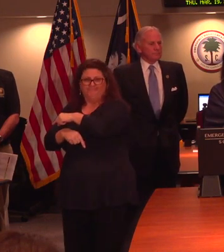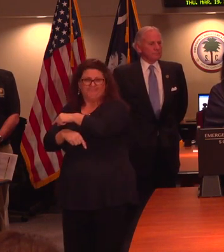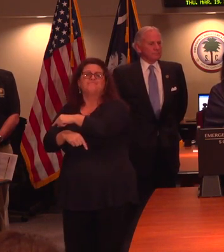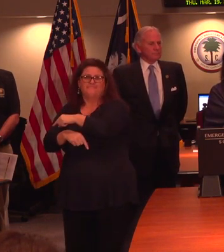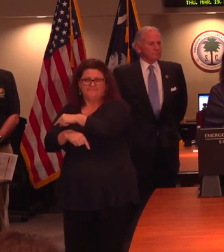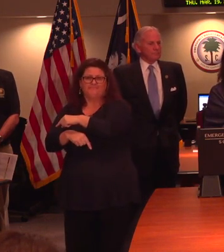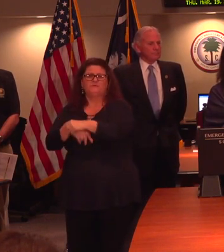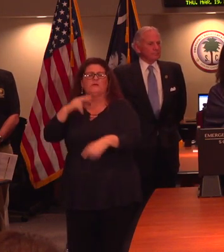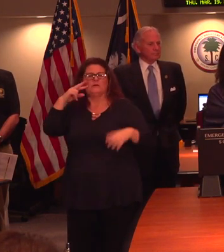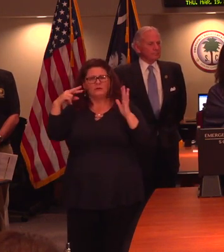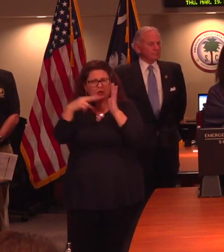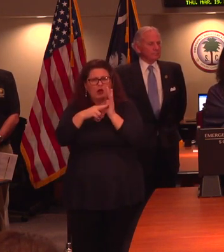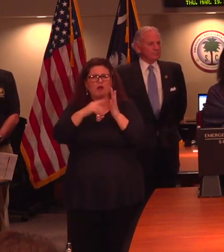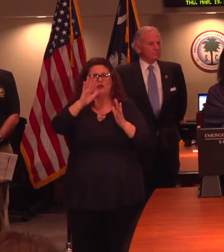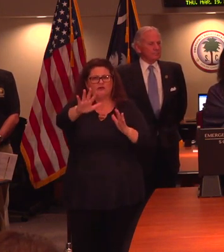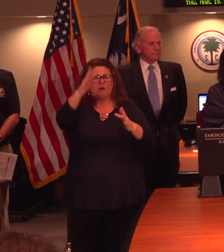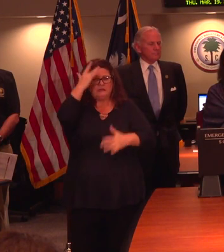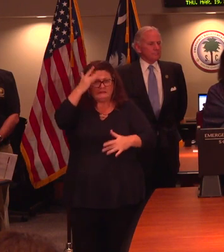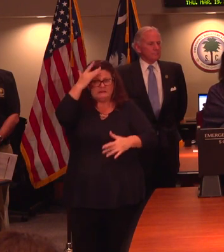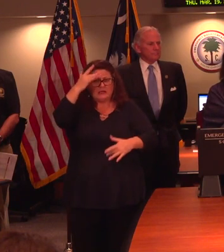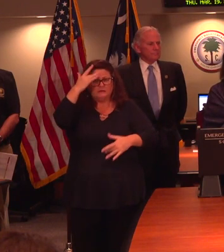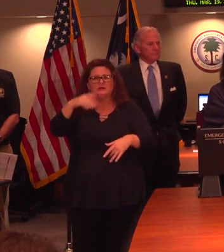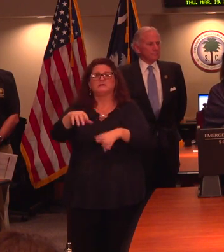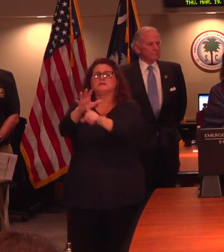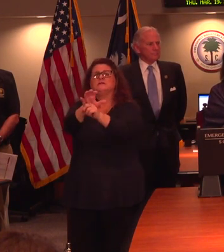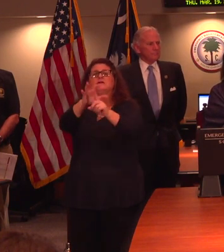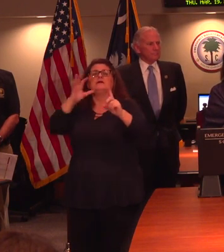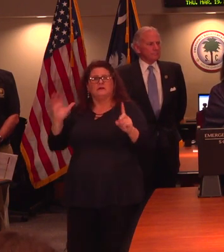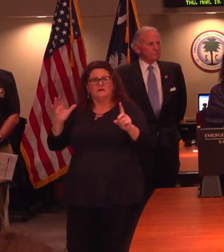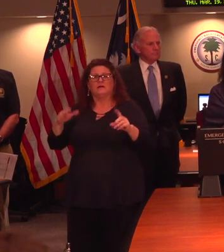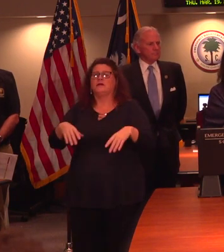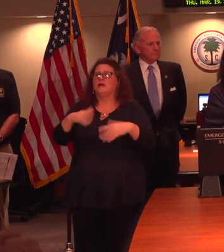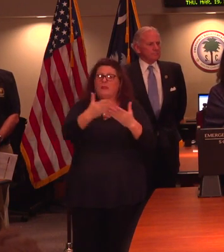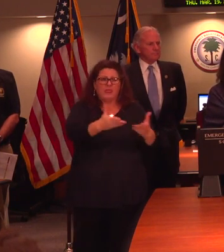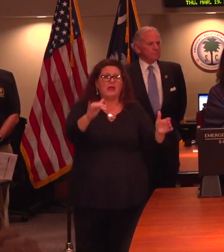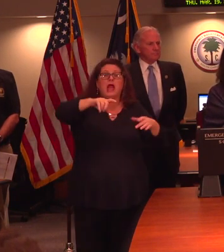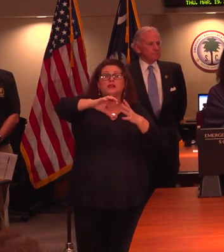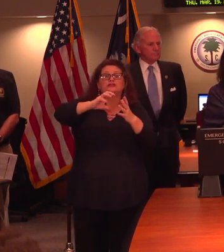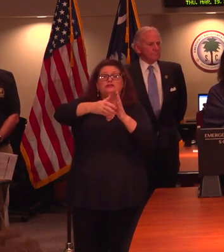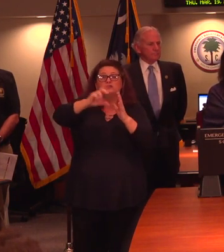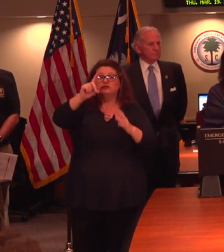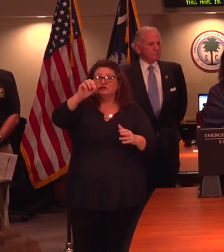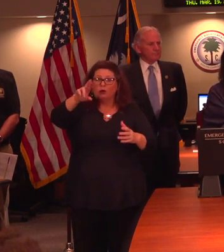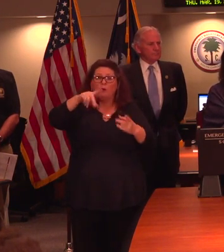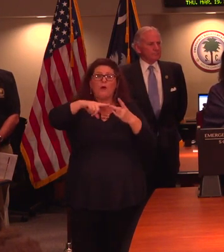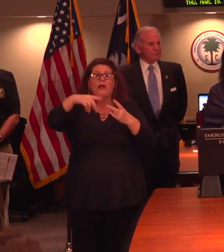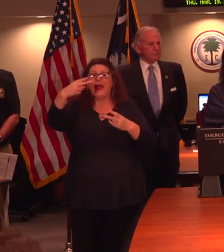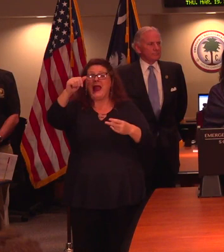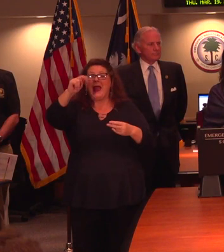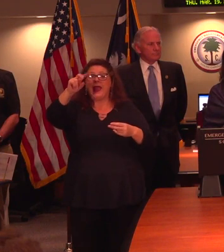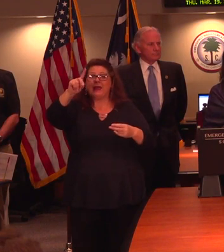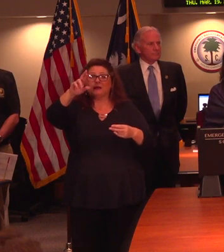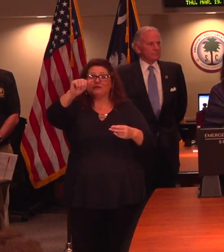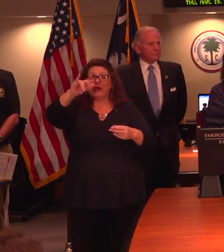for symptoms, practice social distancing, avoid touching frequently touched surfaces like doorknobs and handrails, and